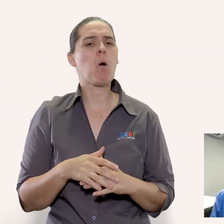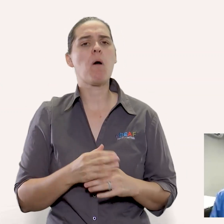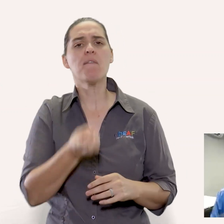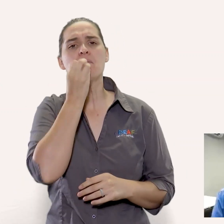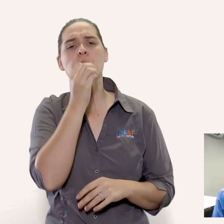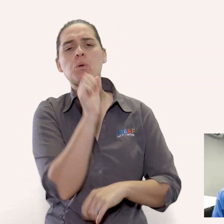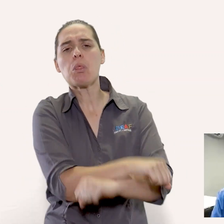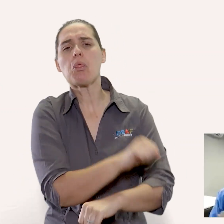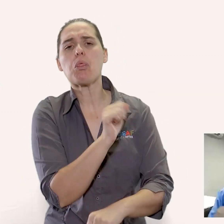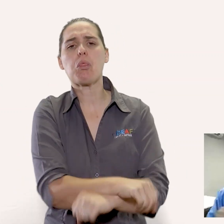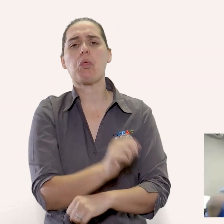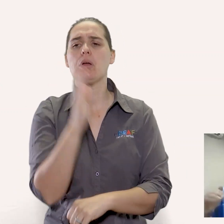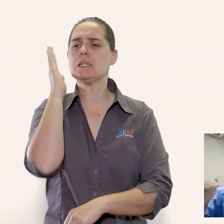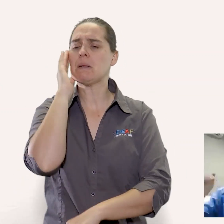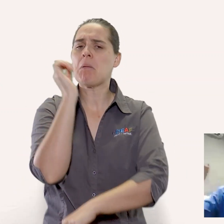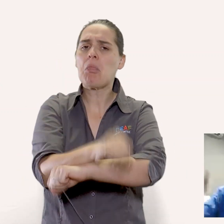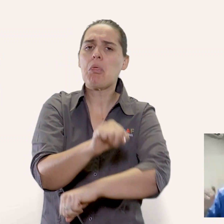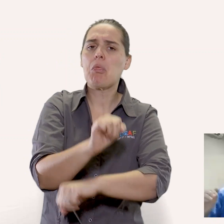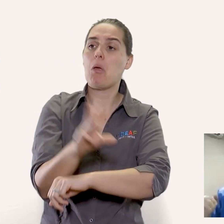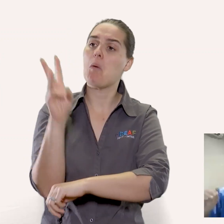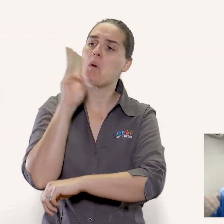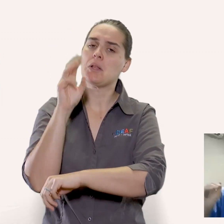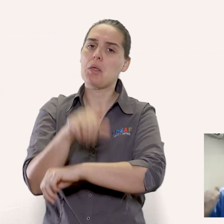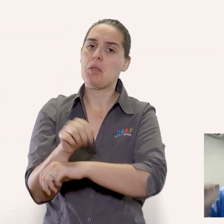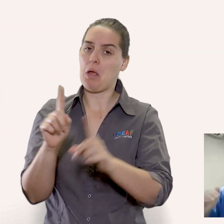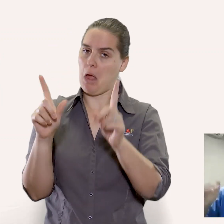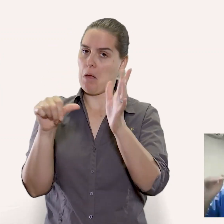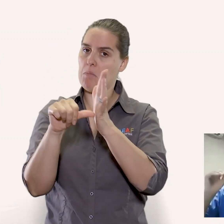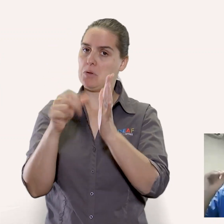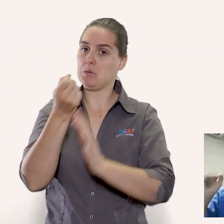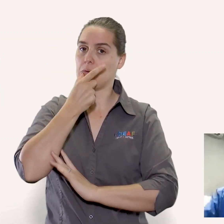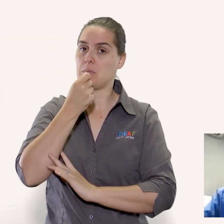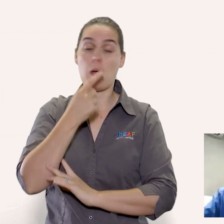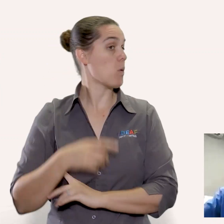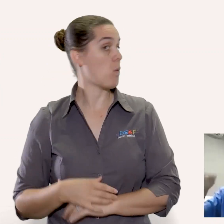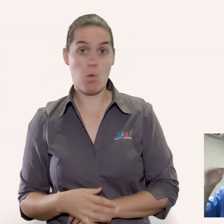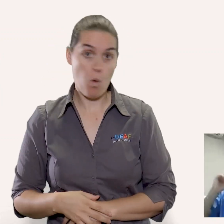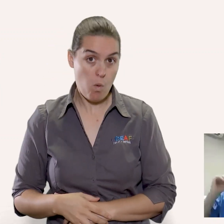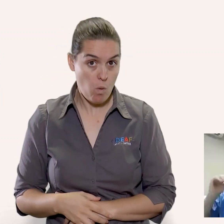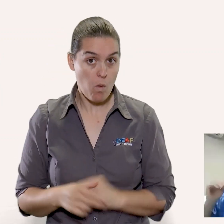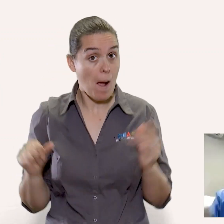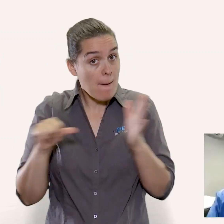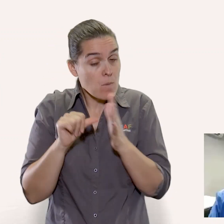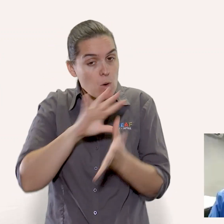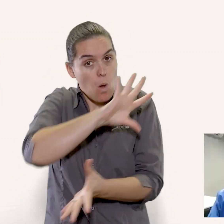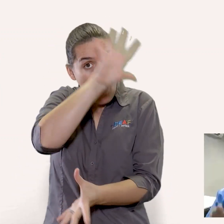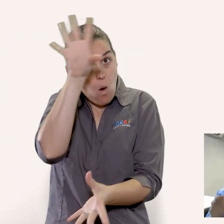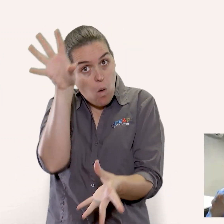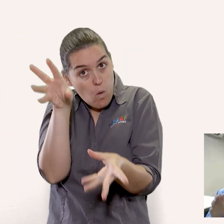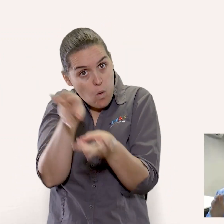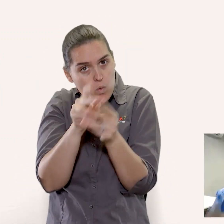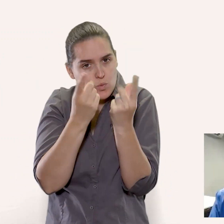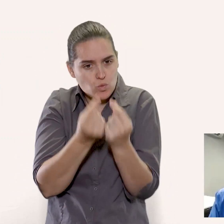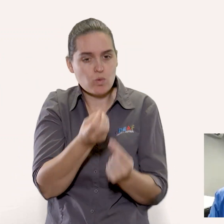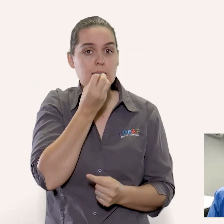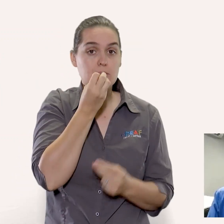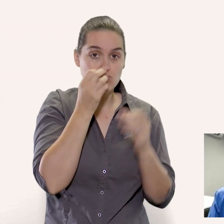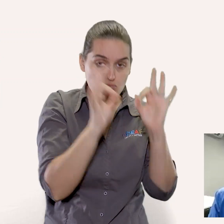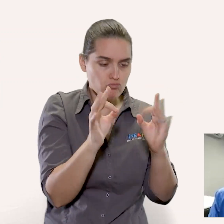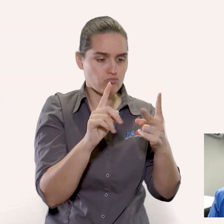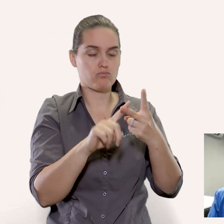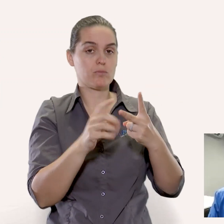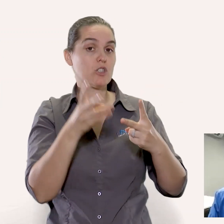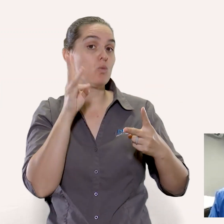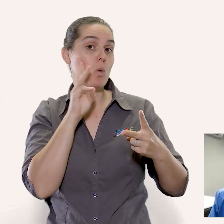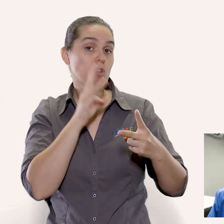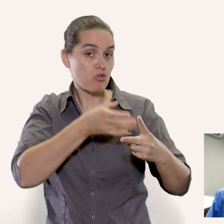other things that i just mentioned now you must start at the basics you can't forget the water and the sleep and the food that you eat